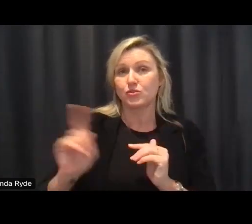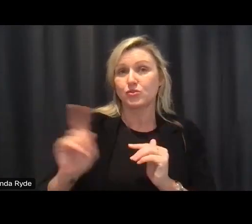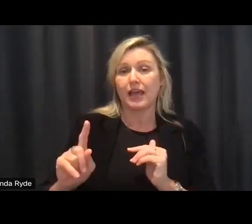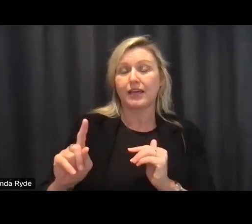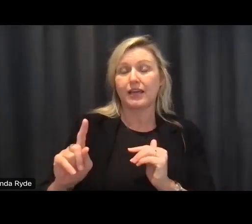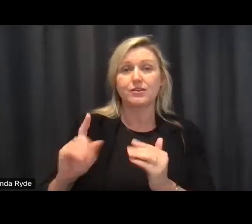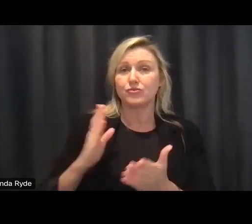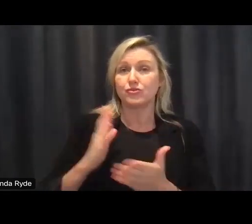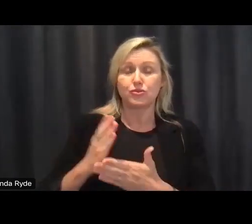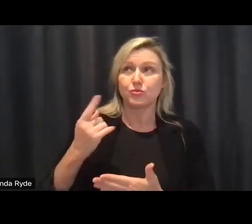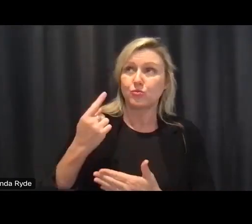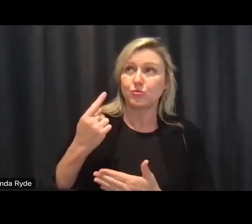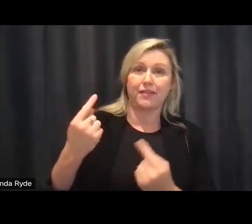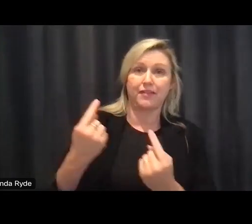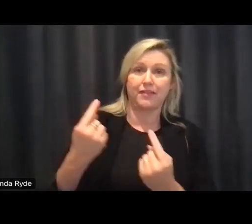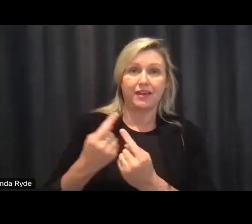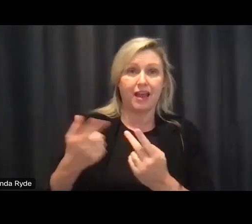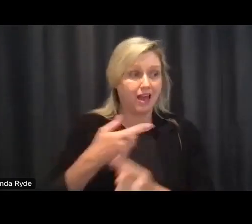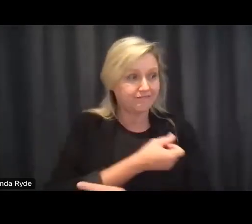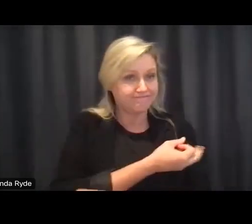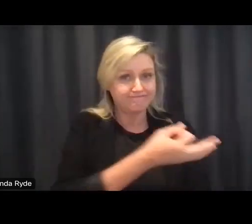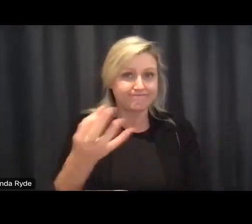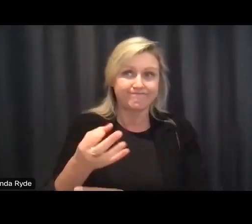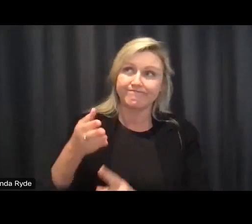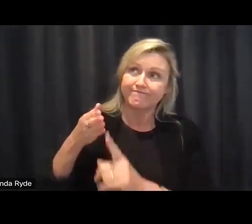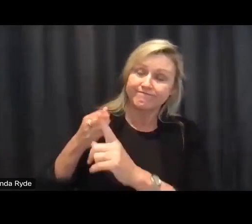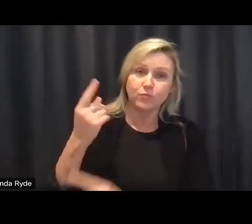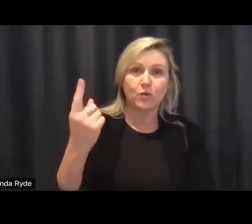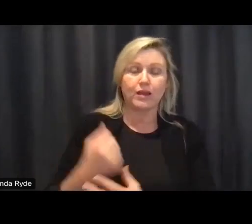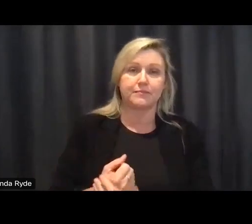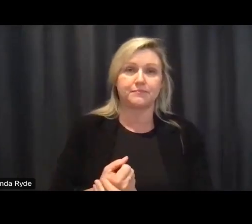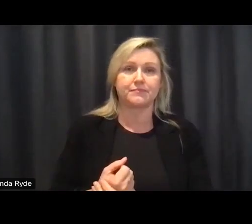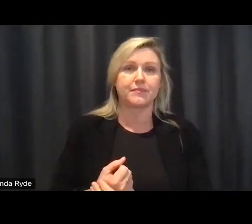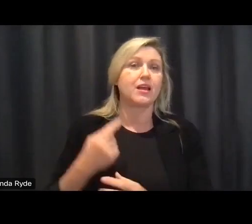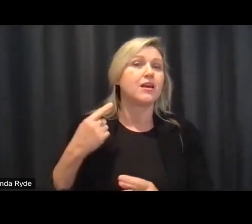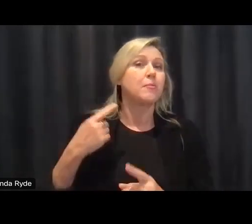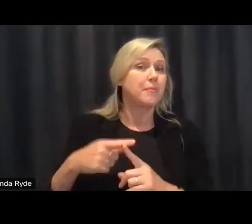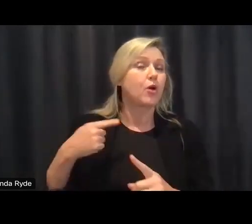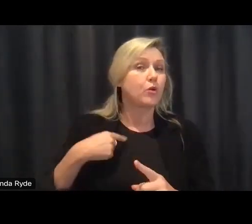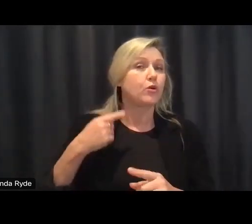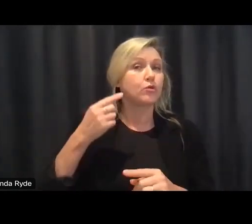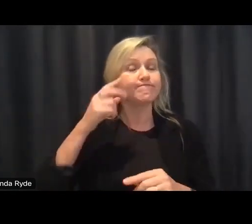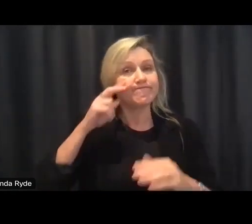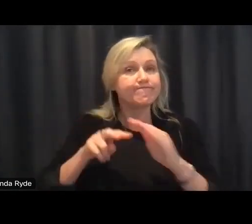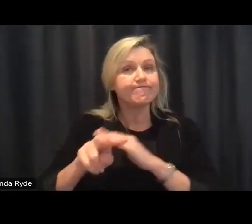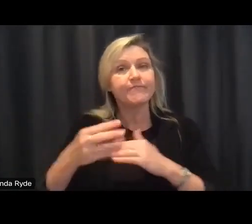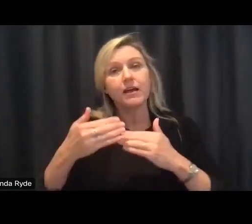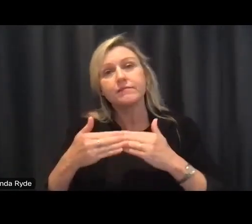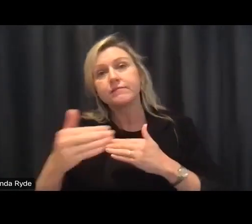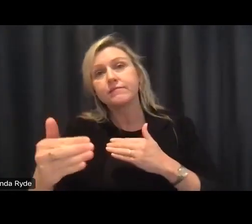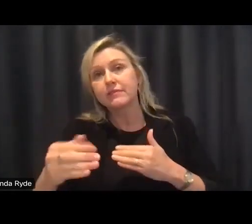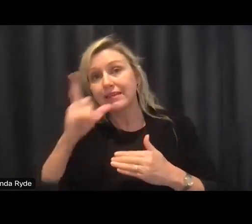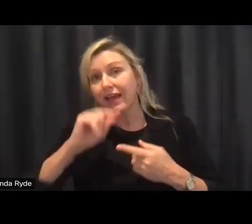we're also going to look at the scheme sustainability but as the minister has said we want to shift the debate